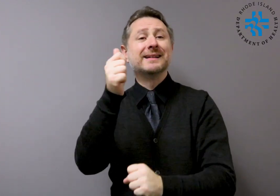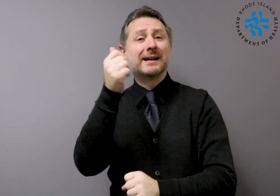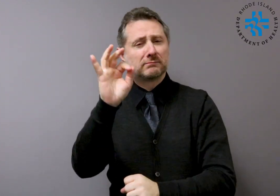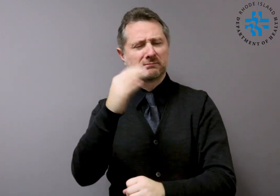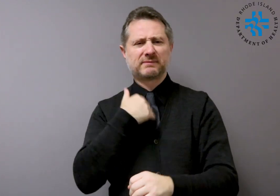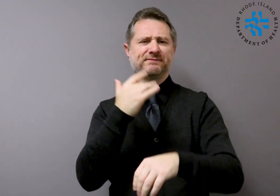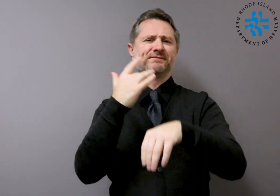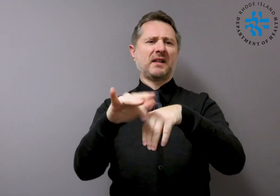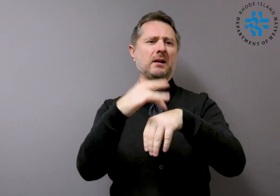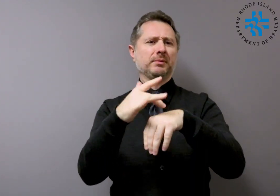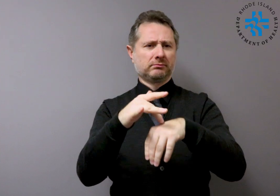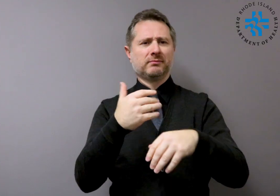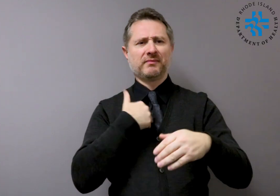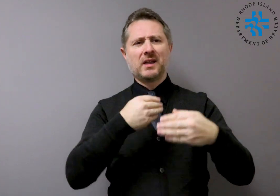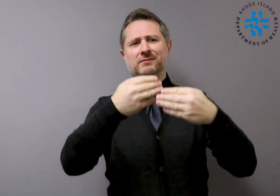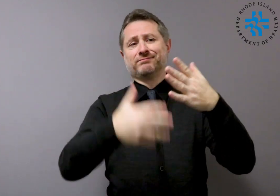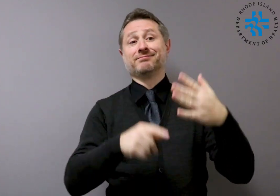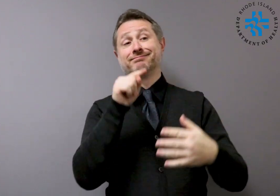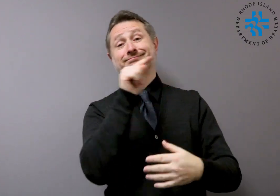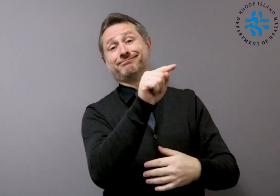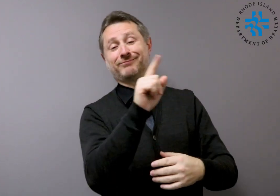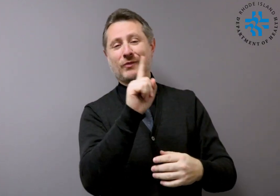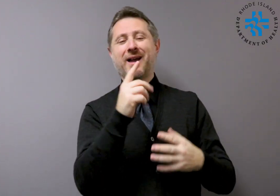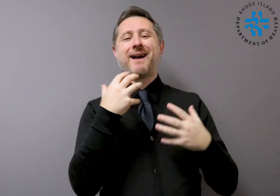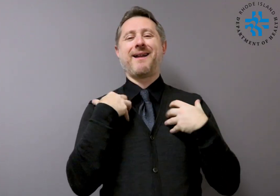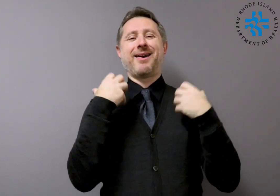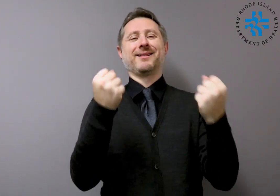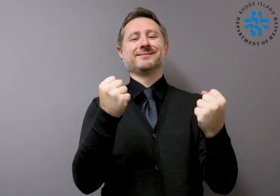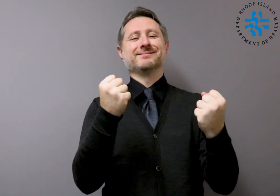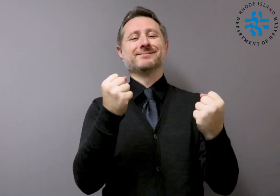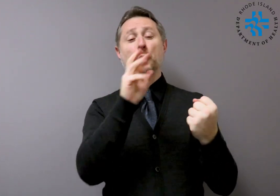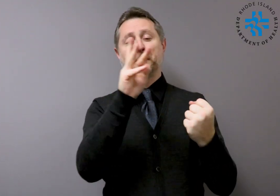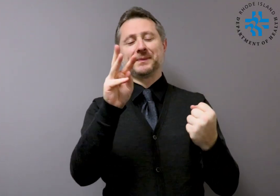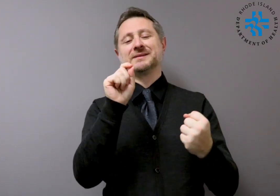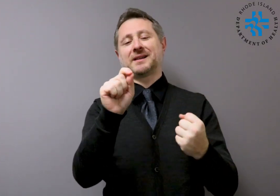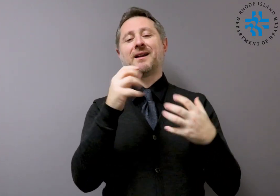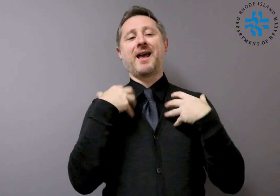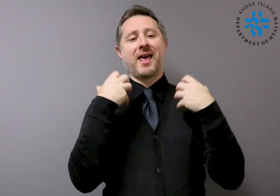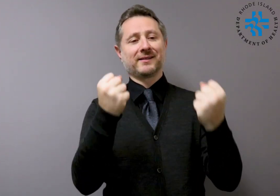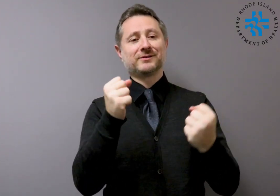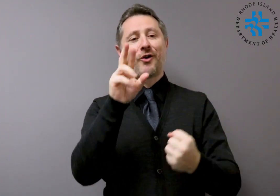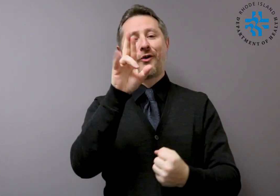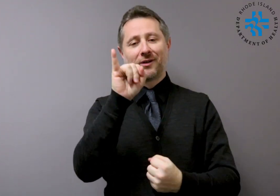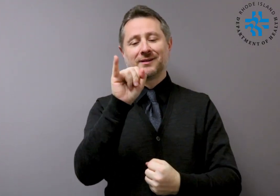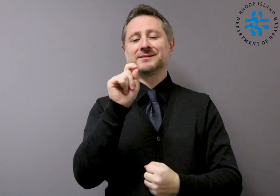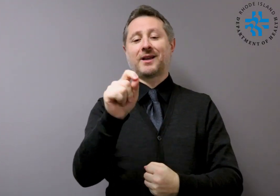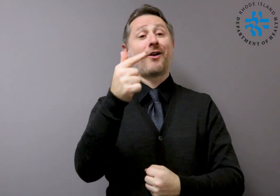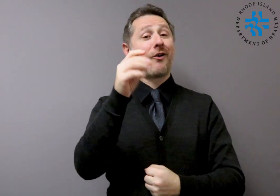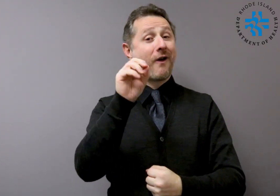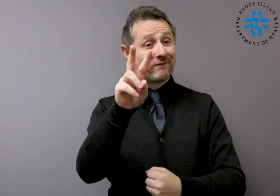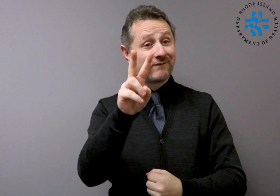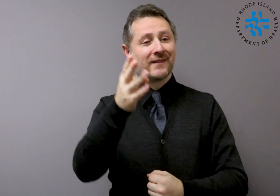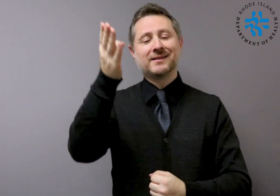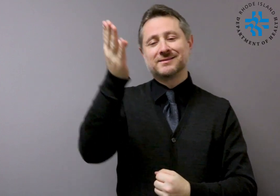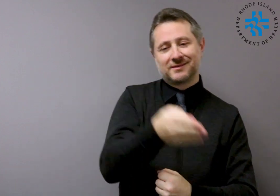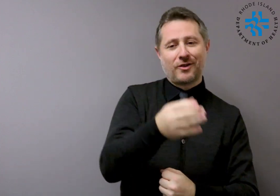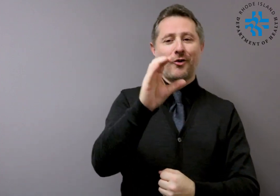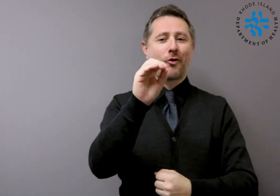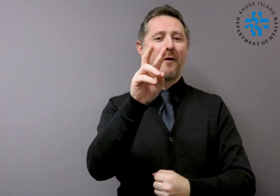more information about COVID-19 is available in multiple languages, at health.ri.gov slash